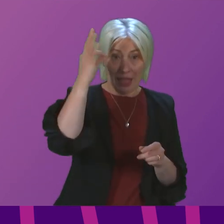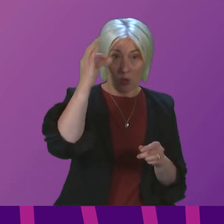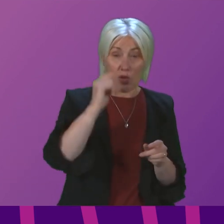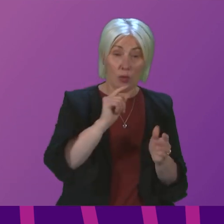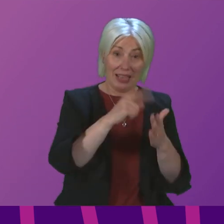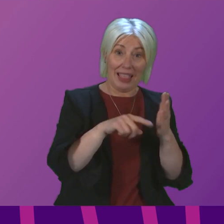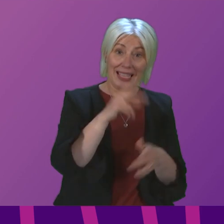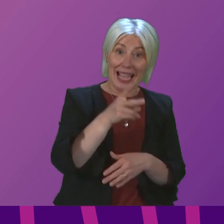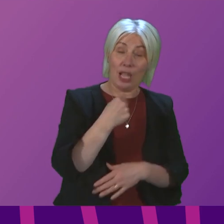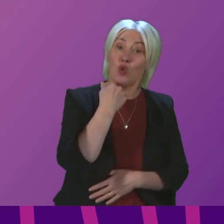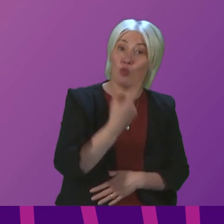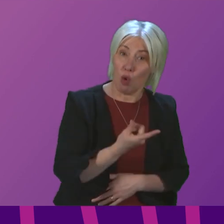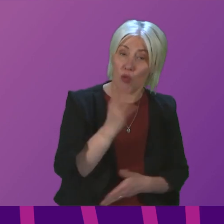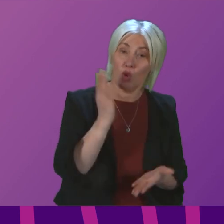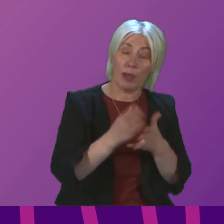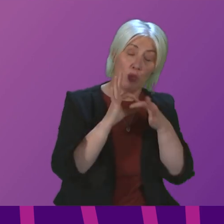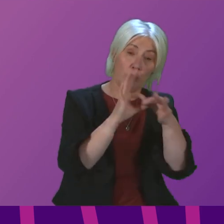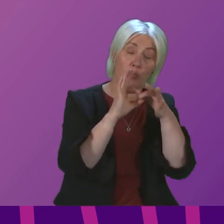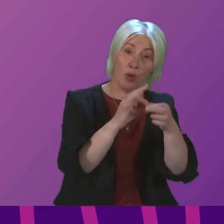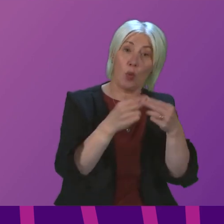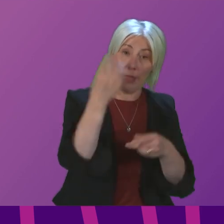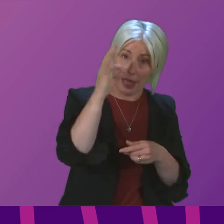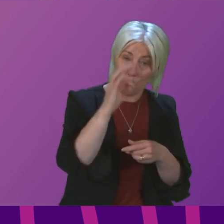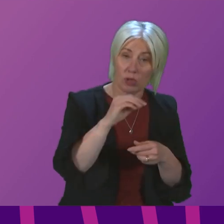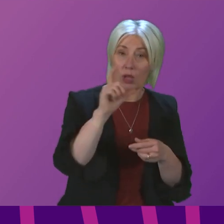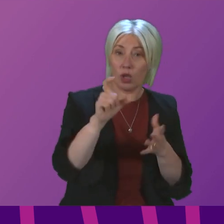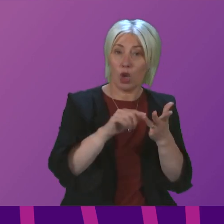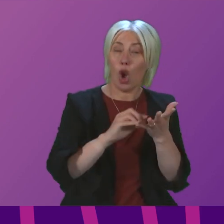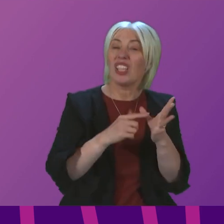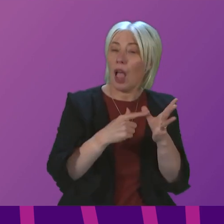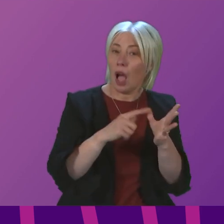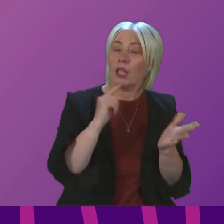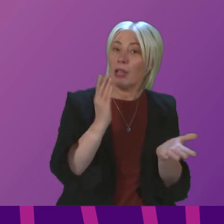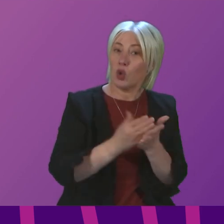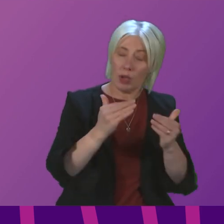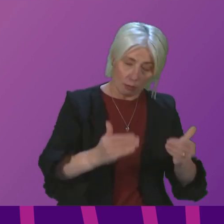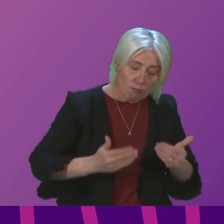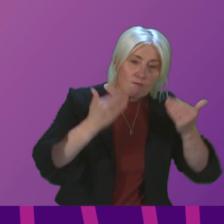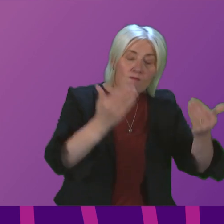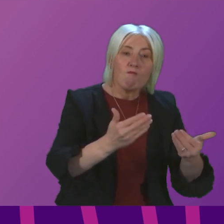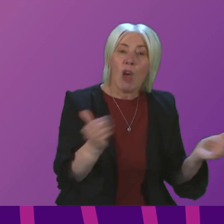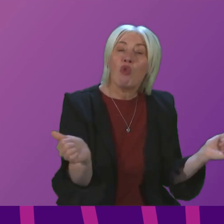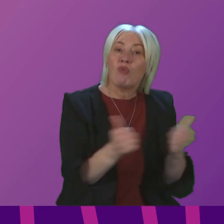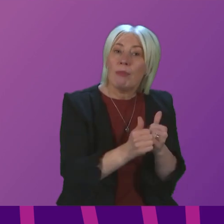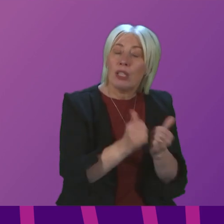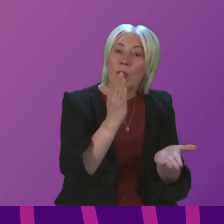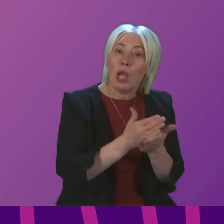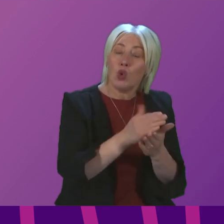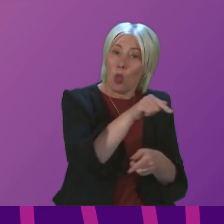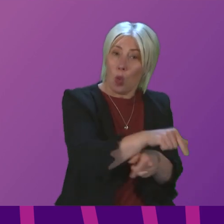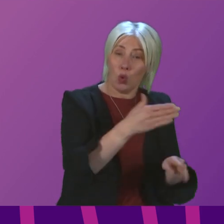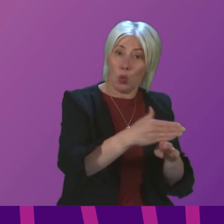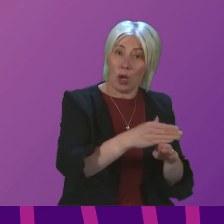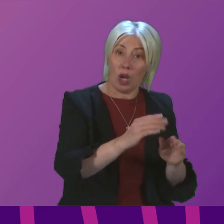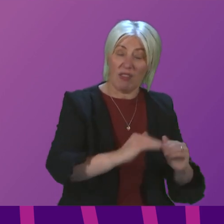tomorrow that there is engagement with councils with Cosler to see if we can take forward an agreement that ensures that social care workers are